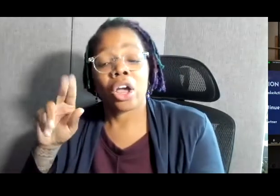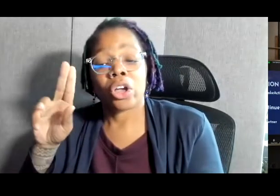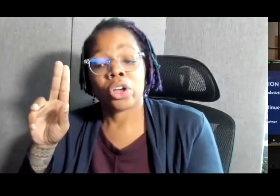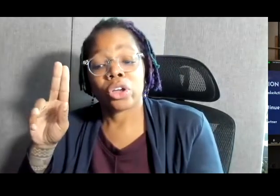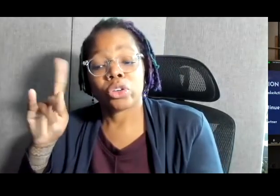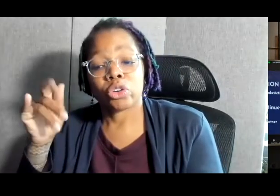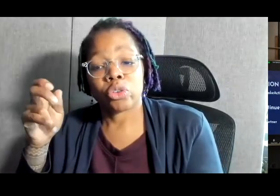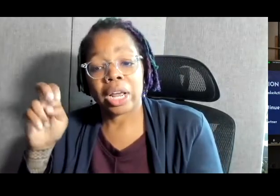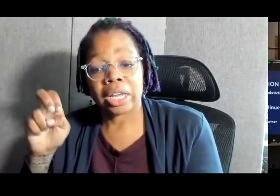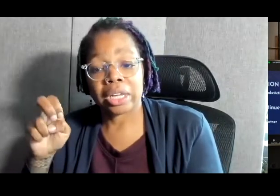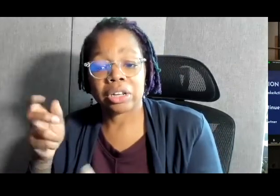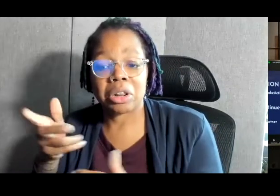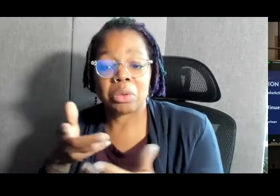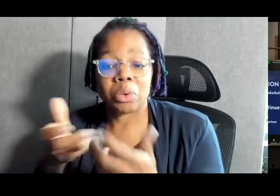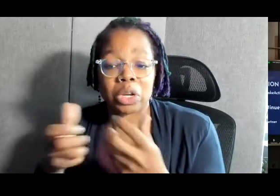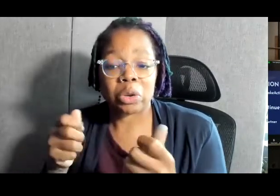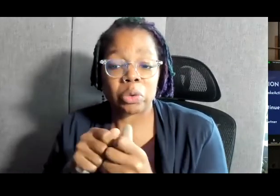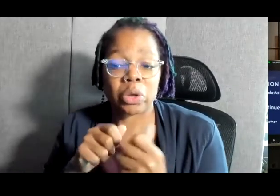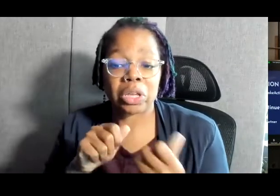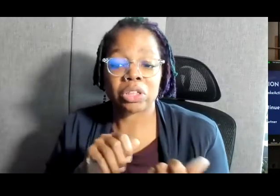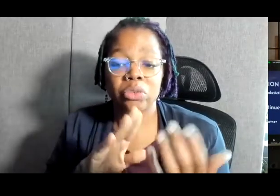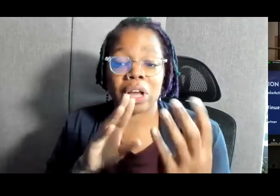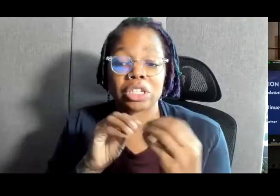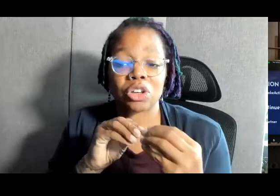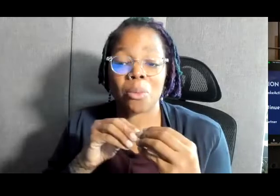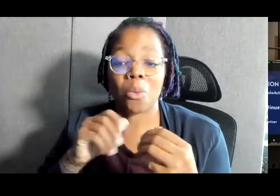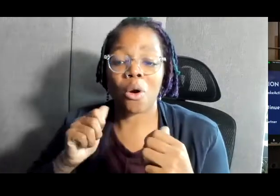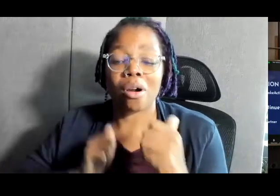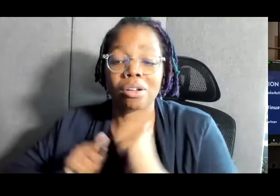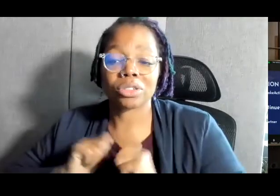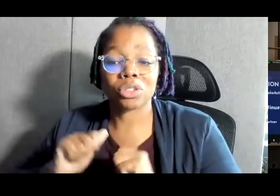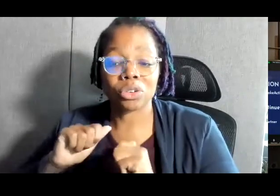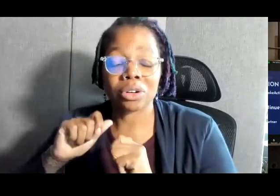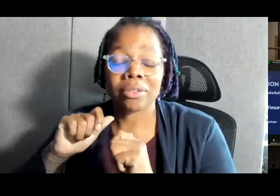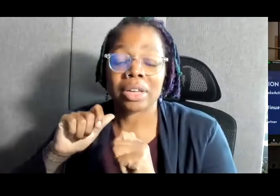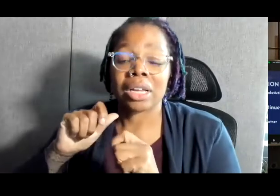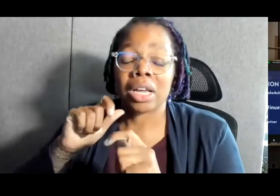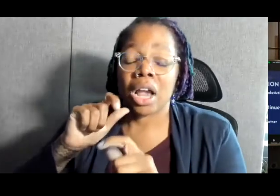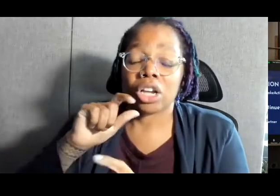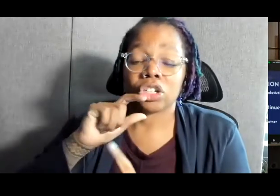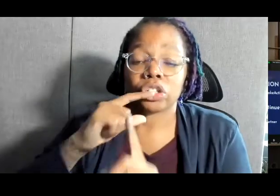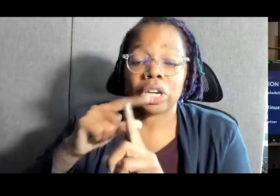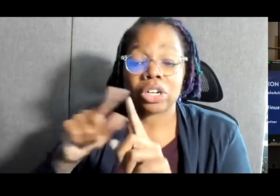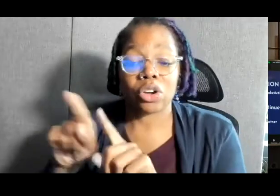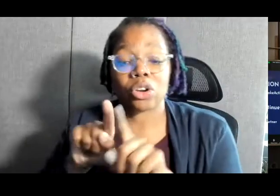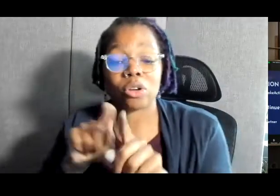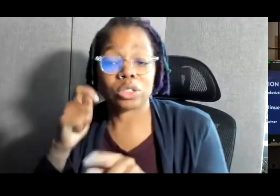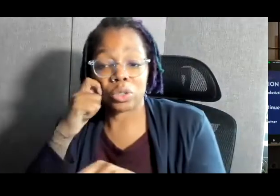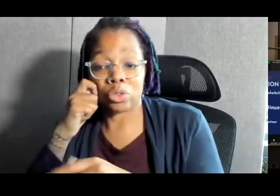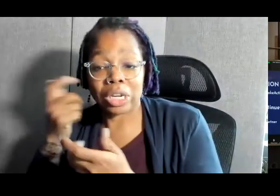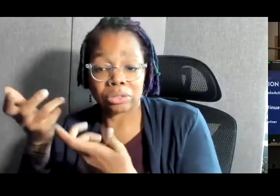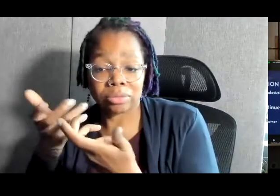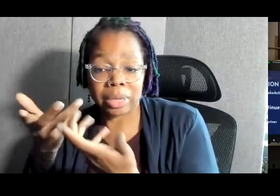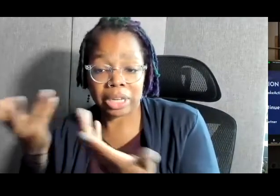of a more assertive China, the continuing racial reckoning here in the United States, and continuing